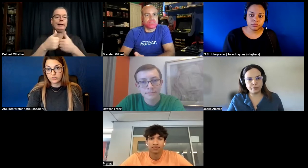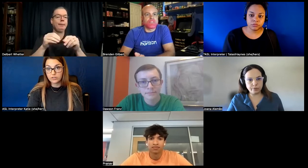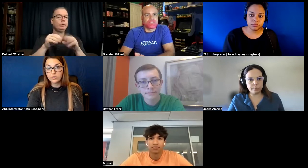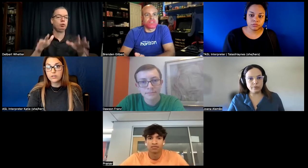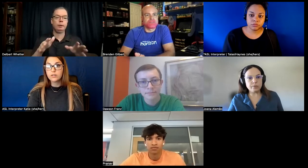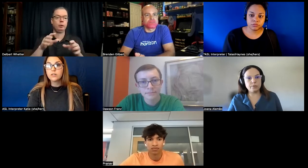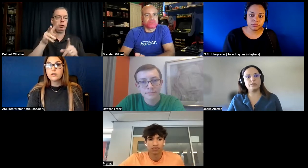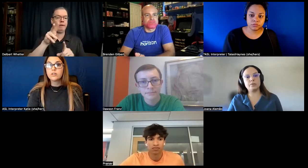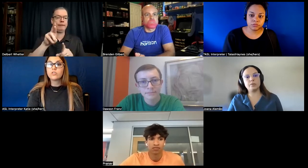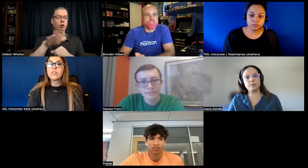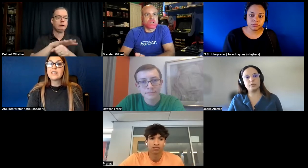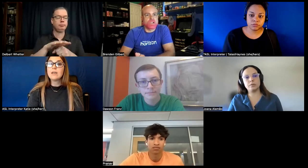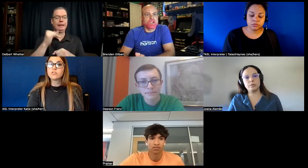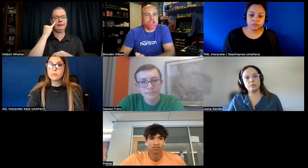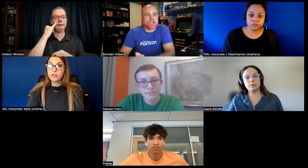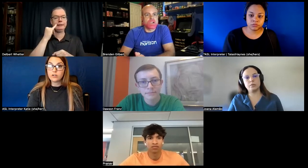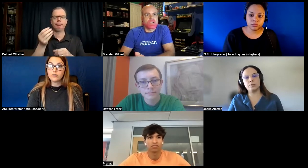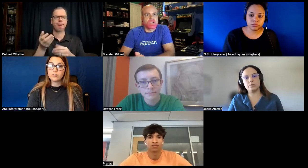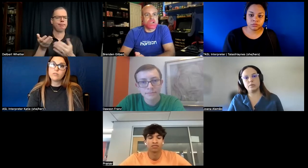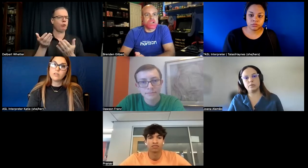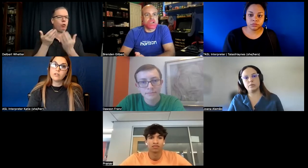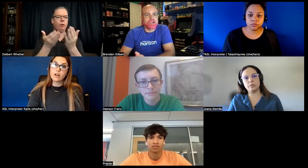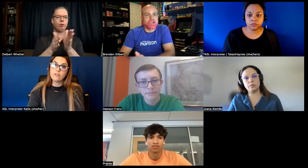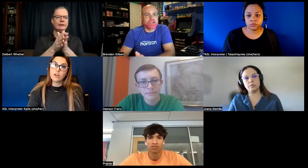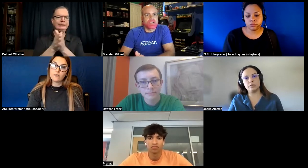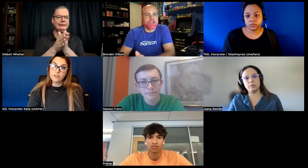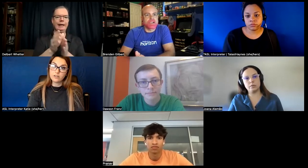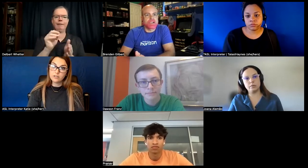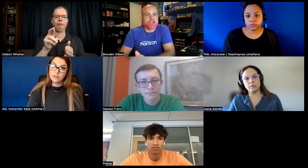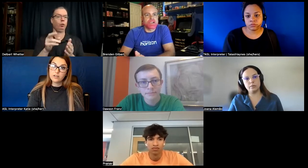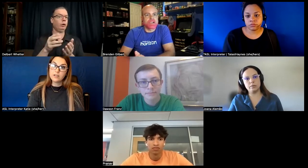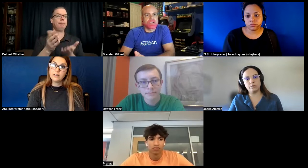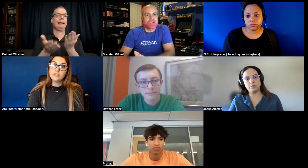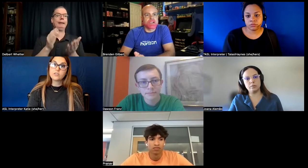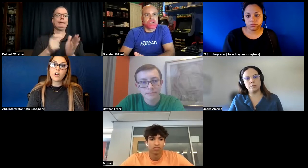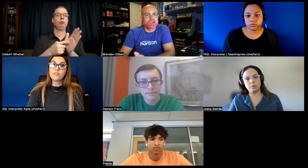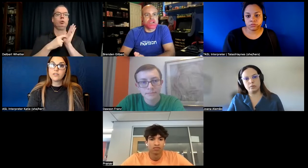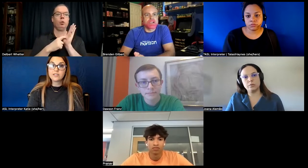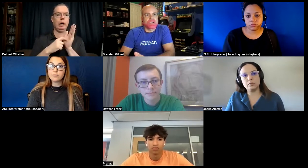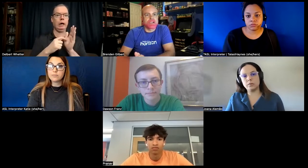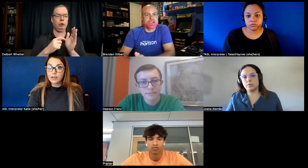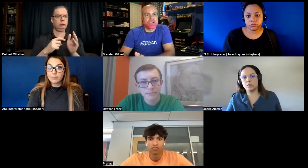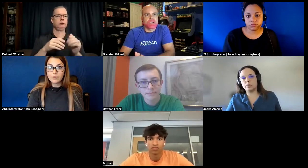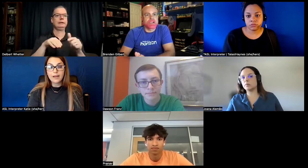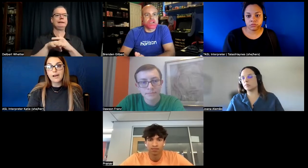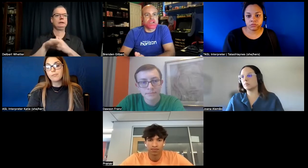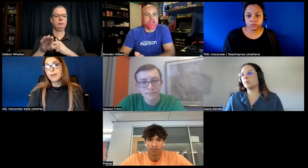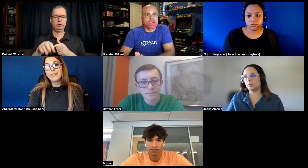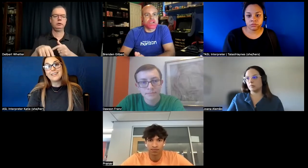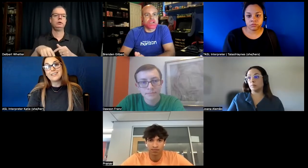so the game distributor for the vr field needs to offer the same type um maybe they need